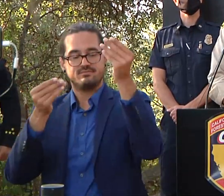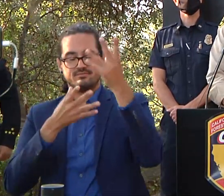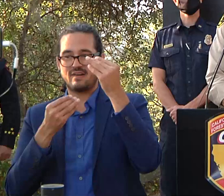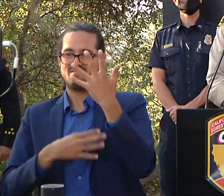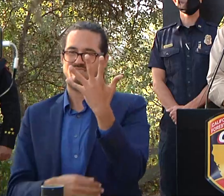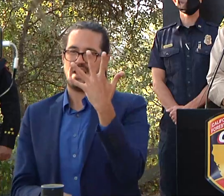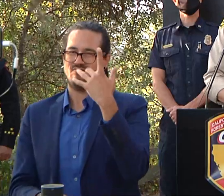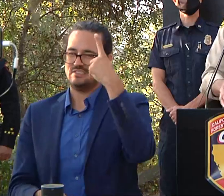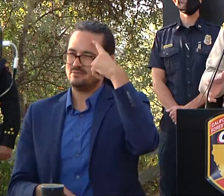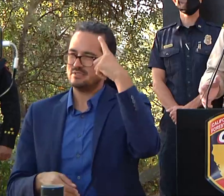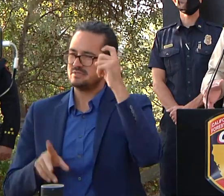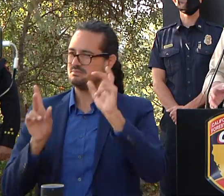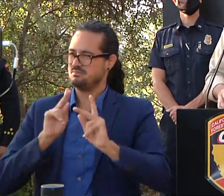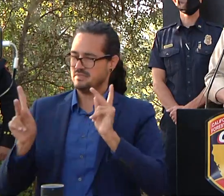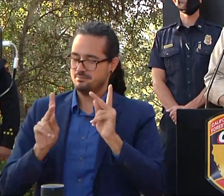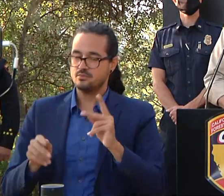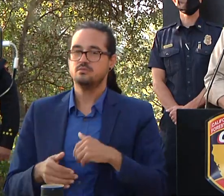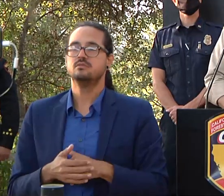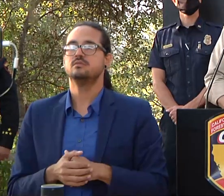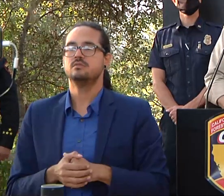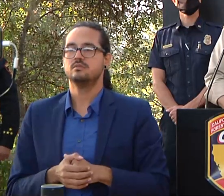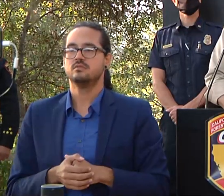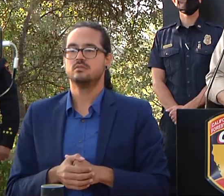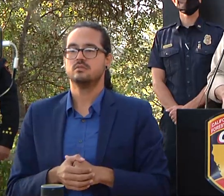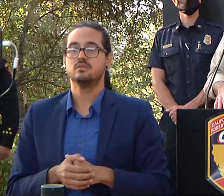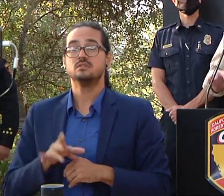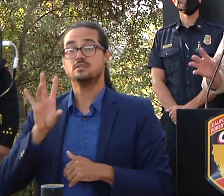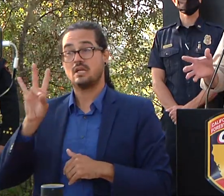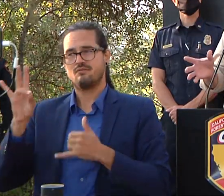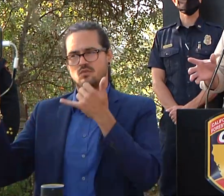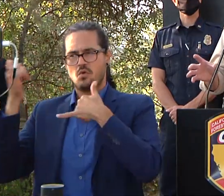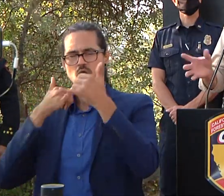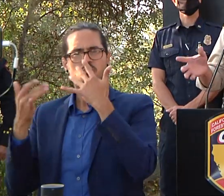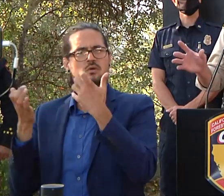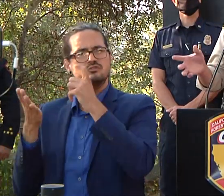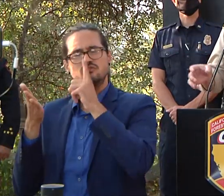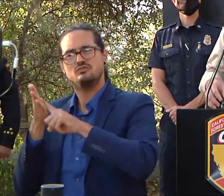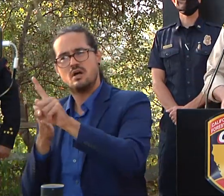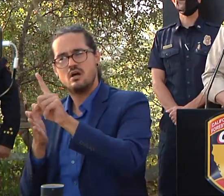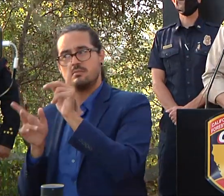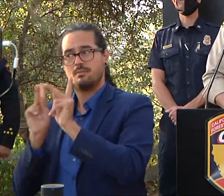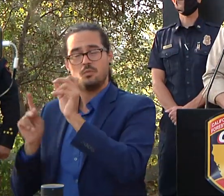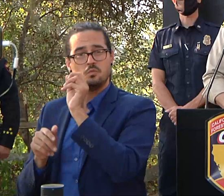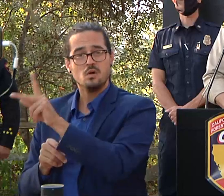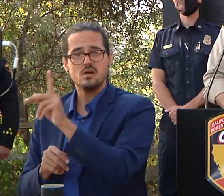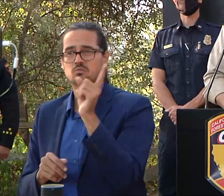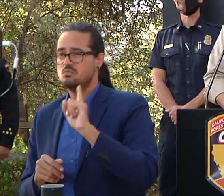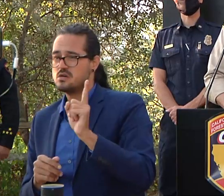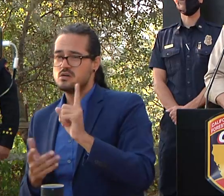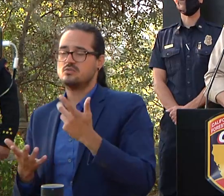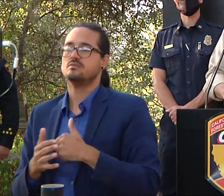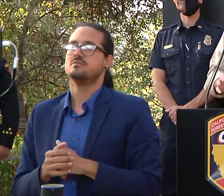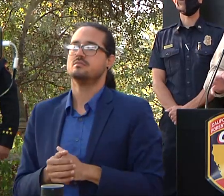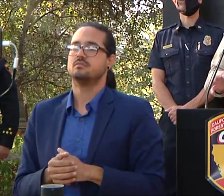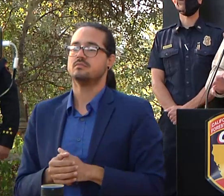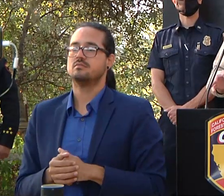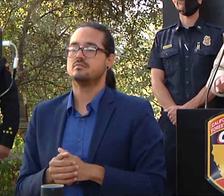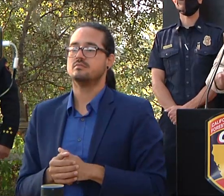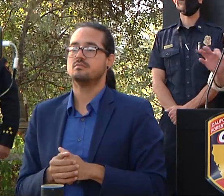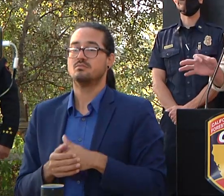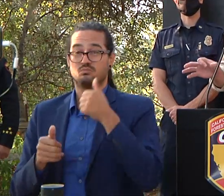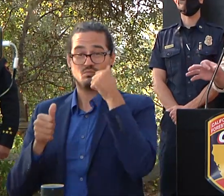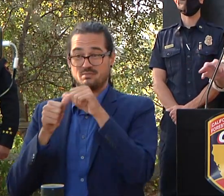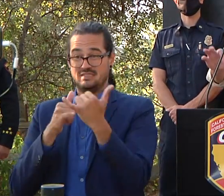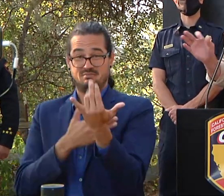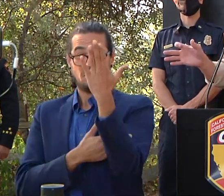checks uh in terms of missing people uh that list of uh three i think we were at this morning we found all three of those people so those three folks